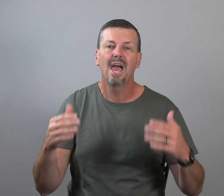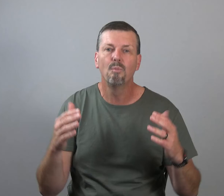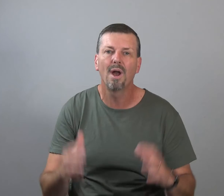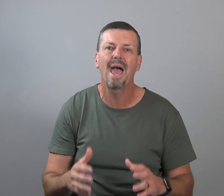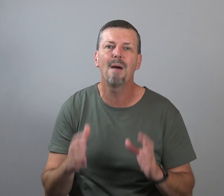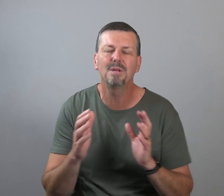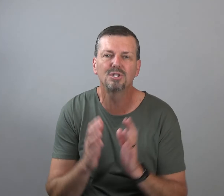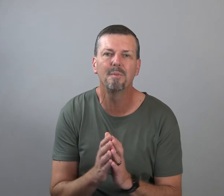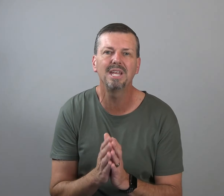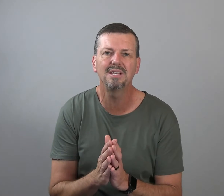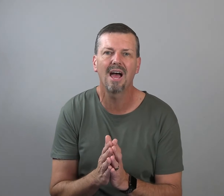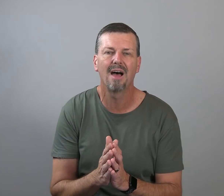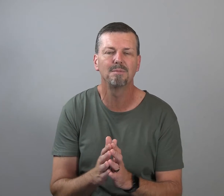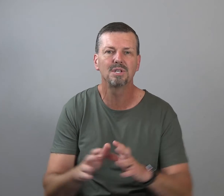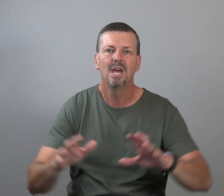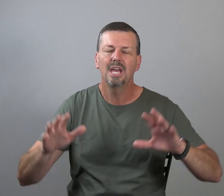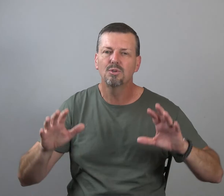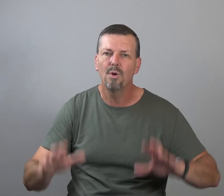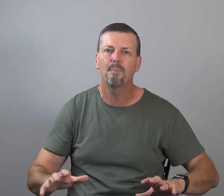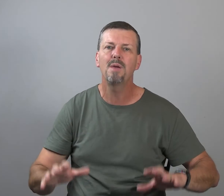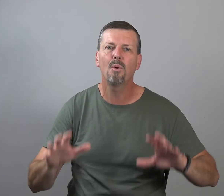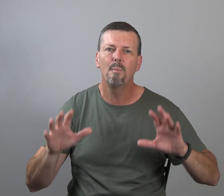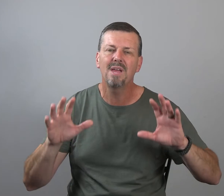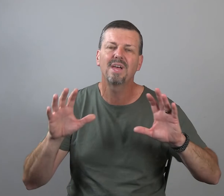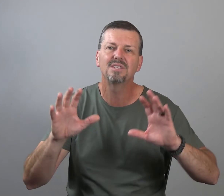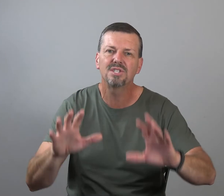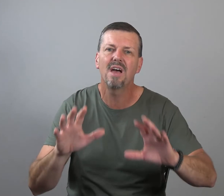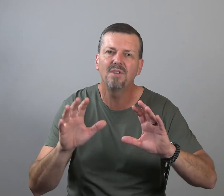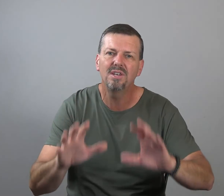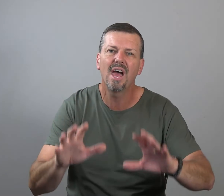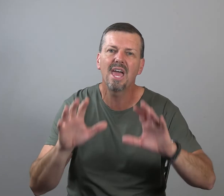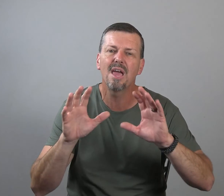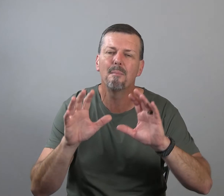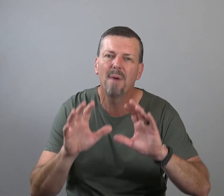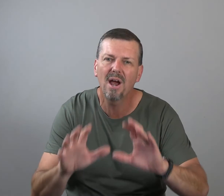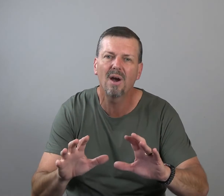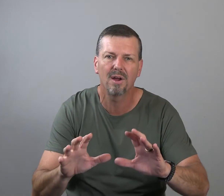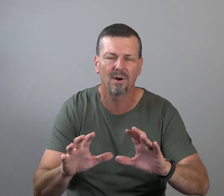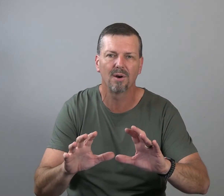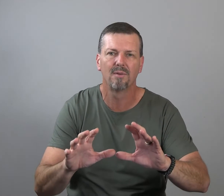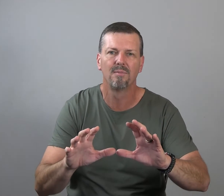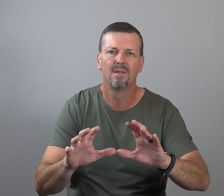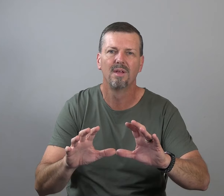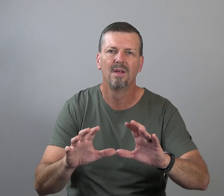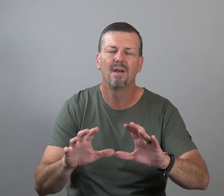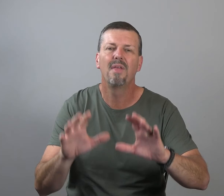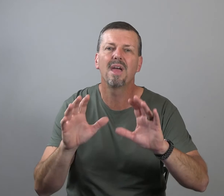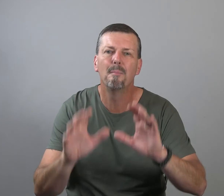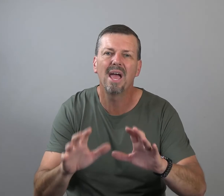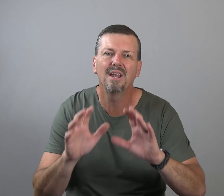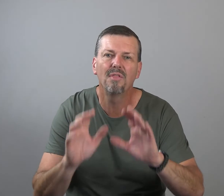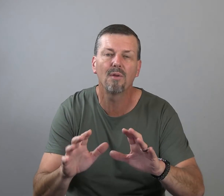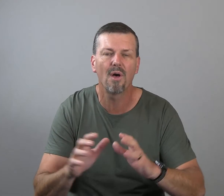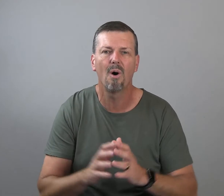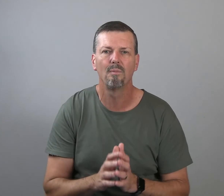And what happens many times is when people meet that seven-day barrier, they abandon their thought.